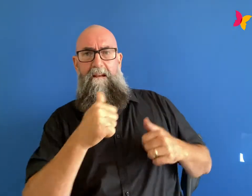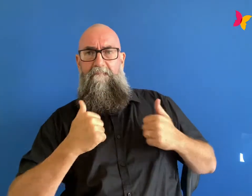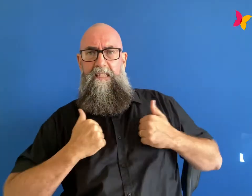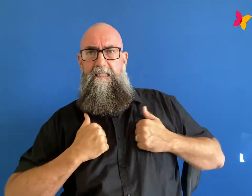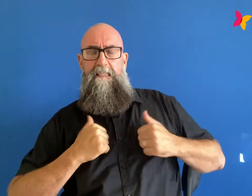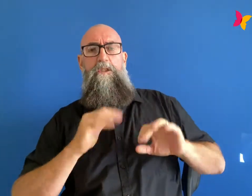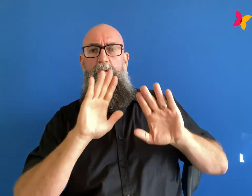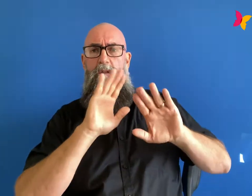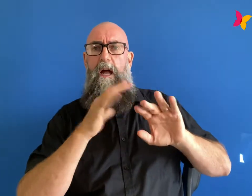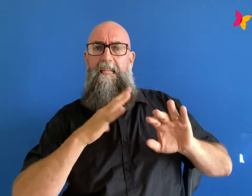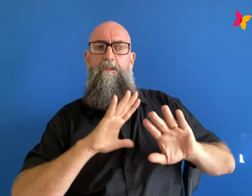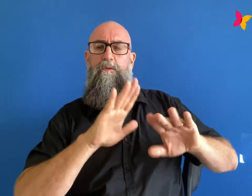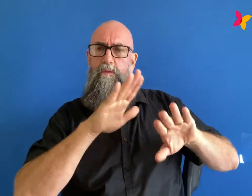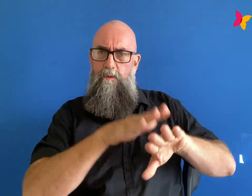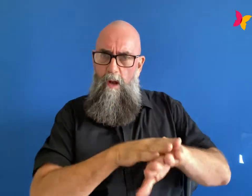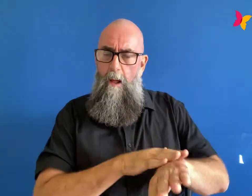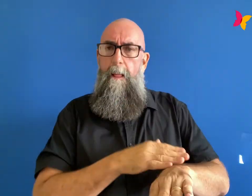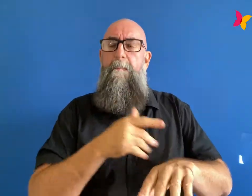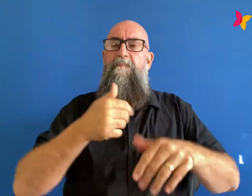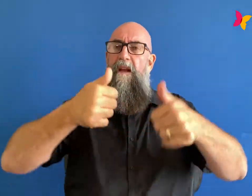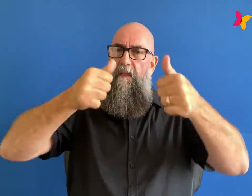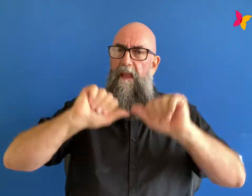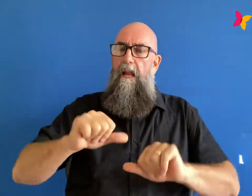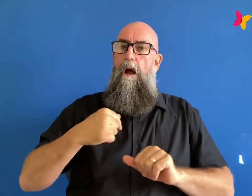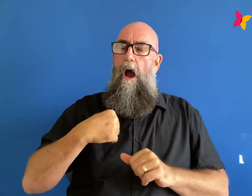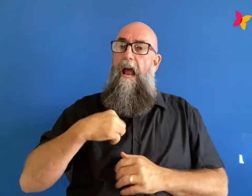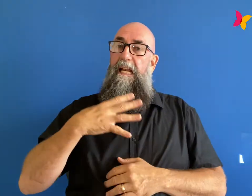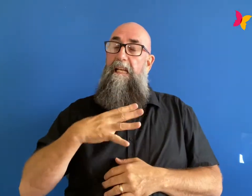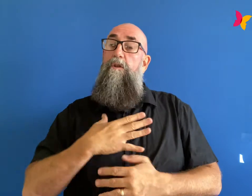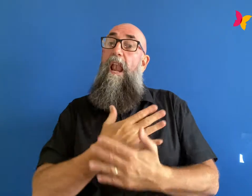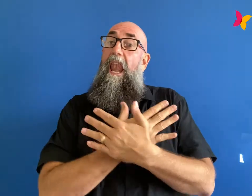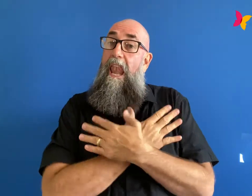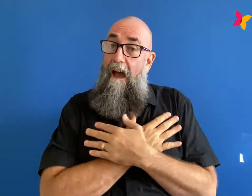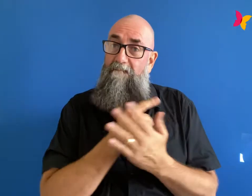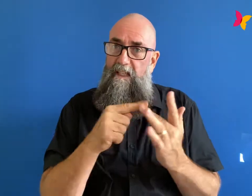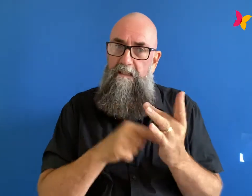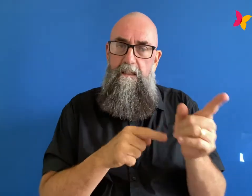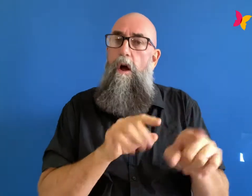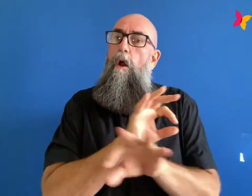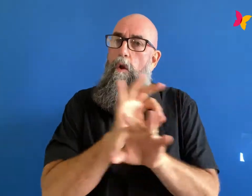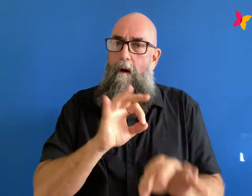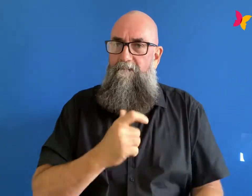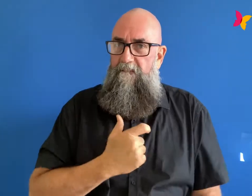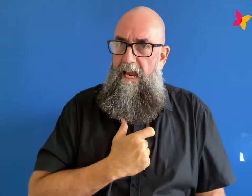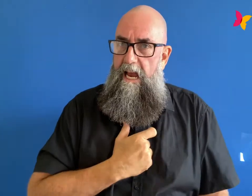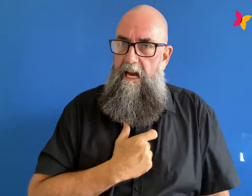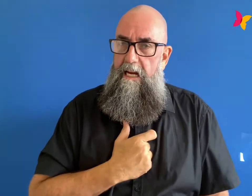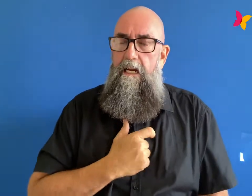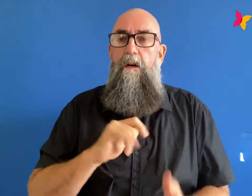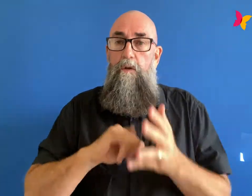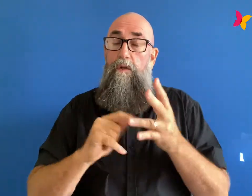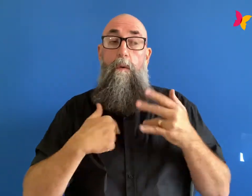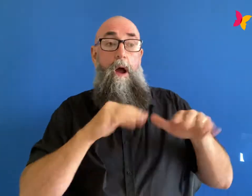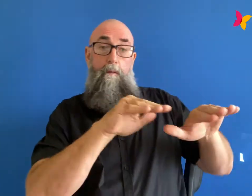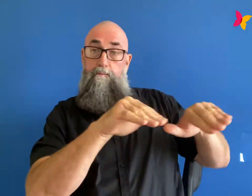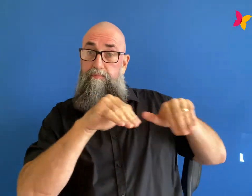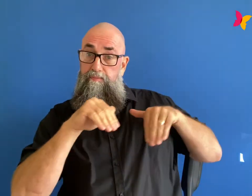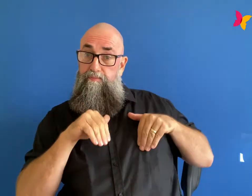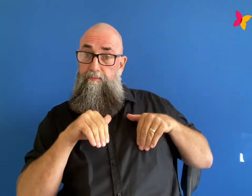with my body and with exercise to come from a place of love rather than fear and so stepping back from that i